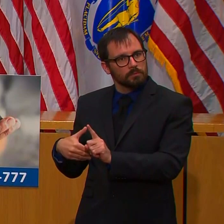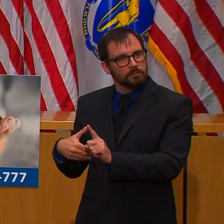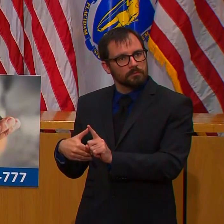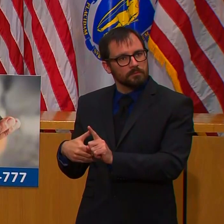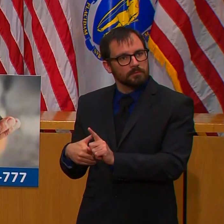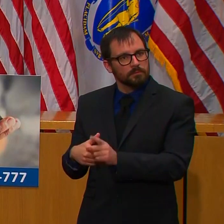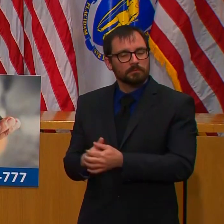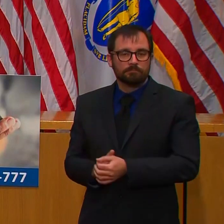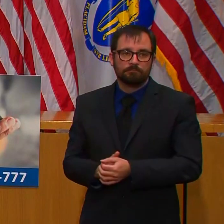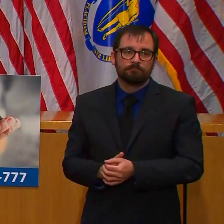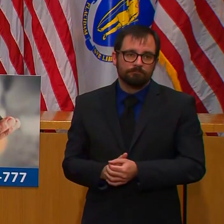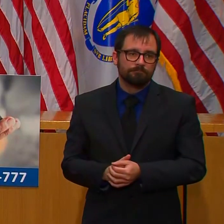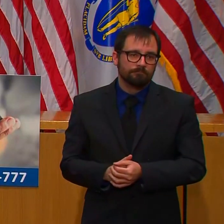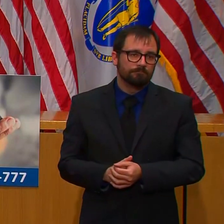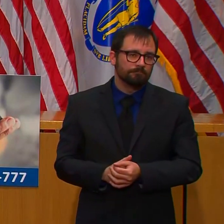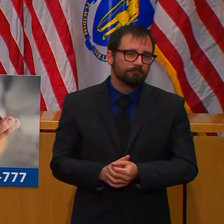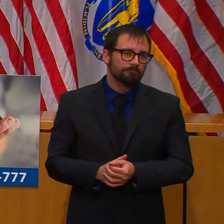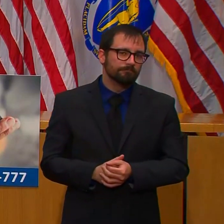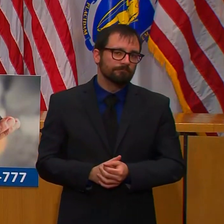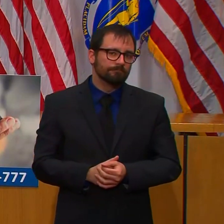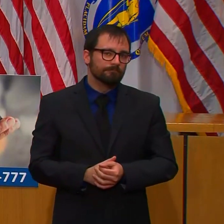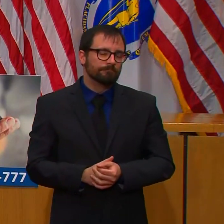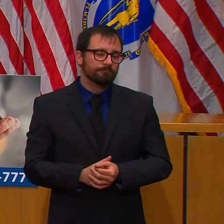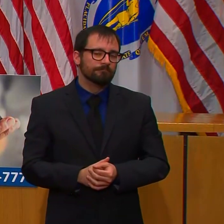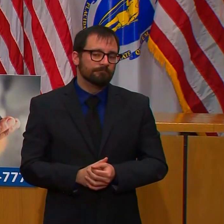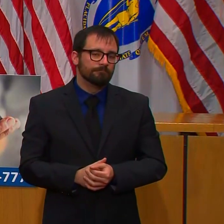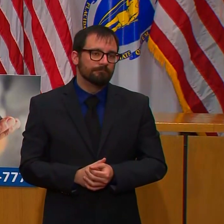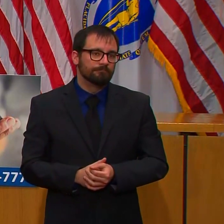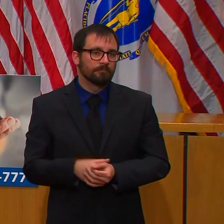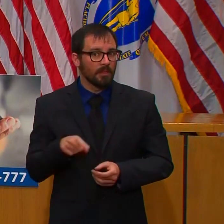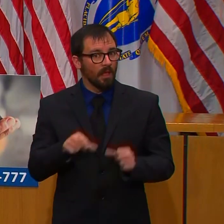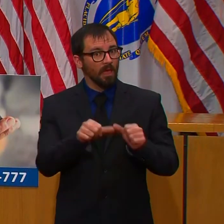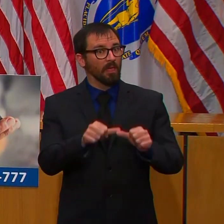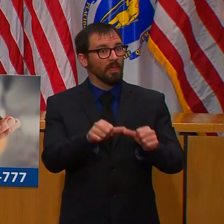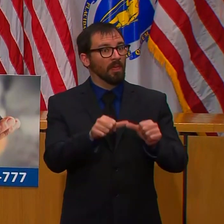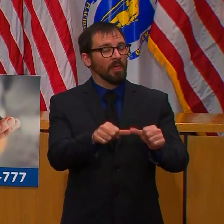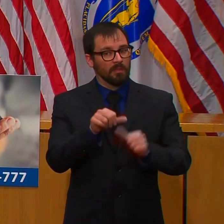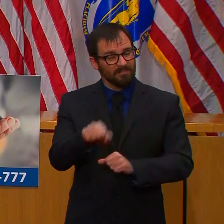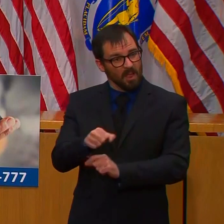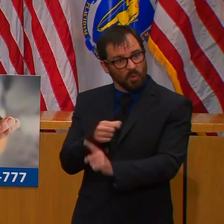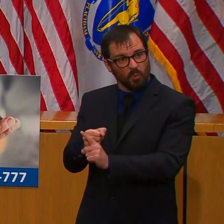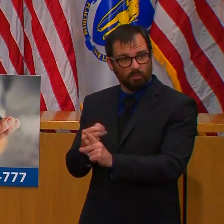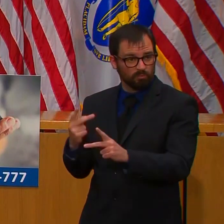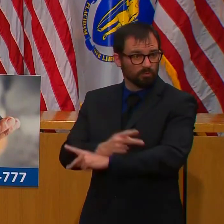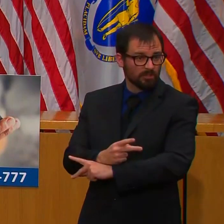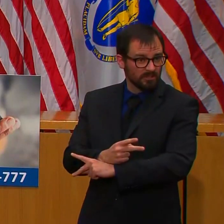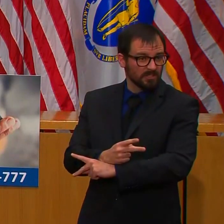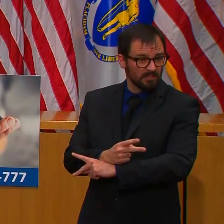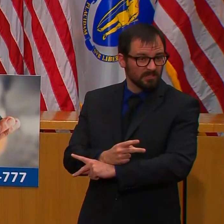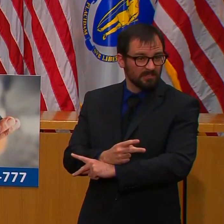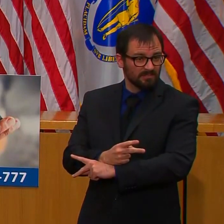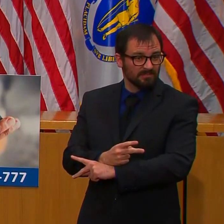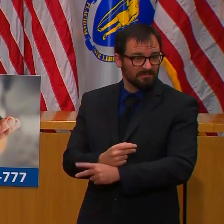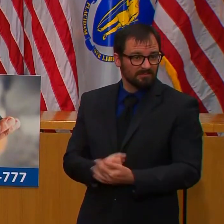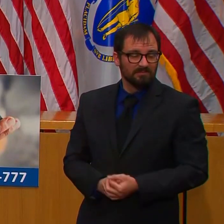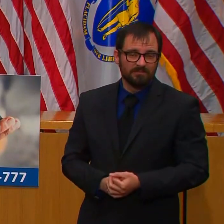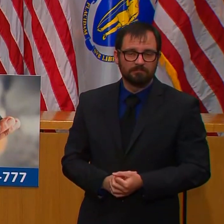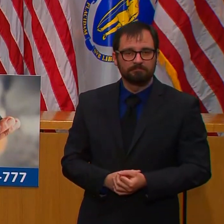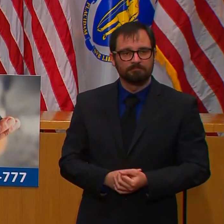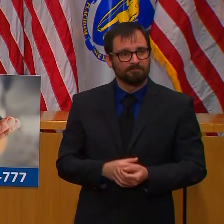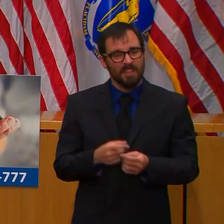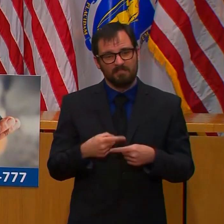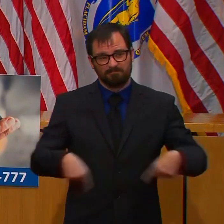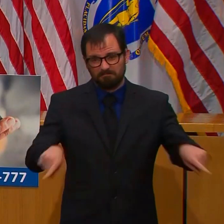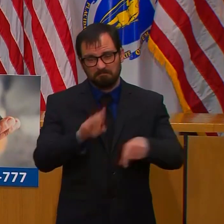they understand why we're doing it and why it's an important step to ensure the health and